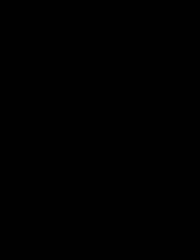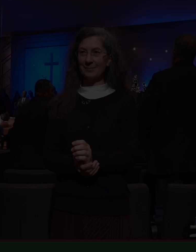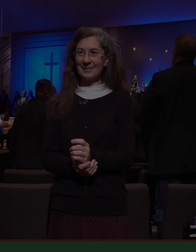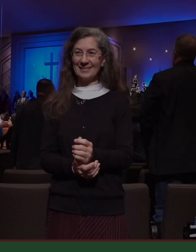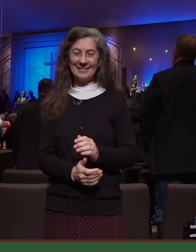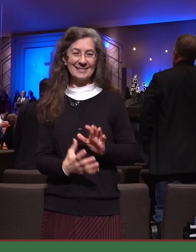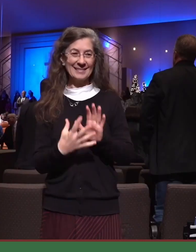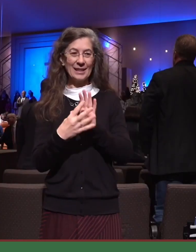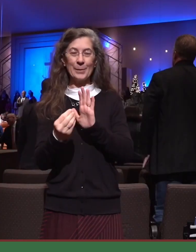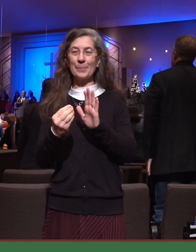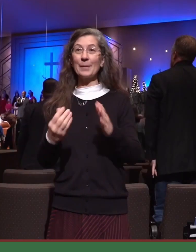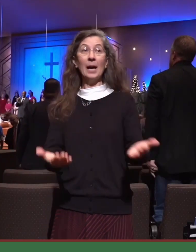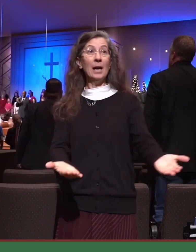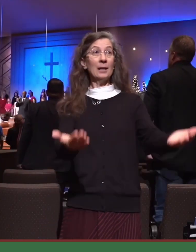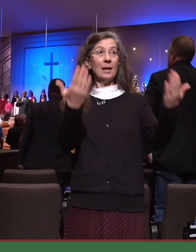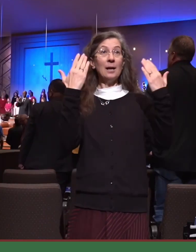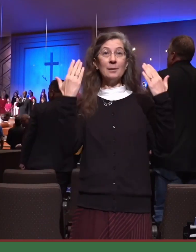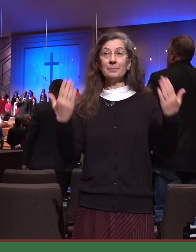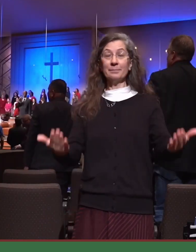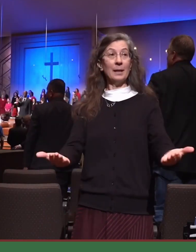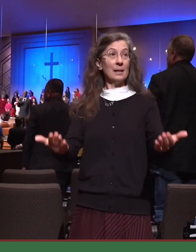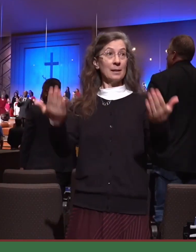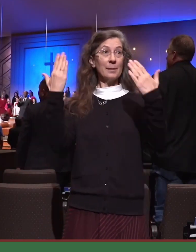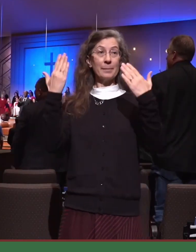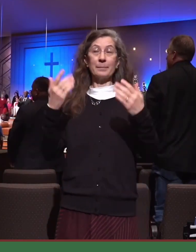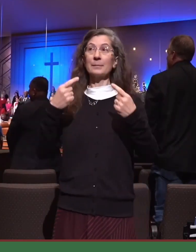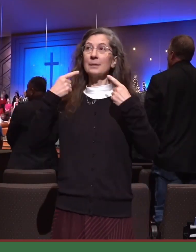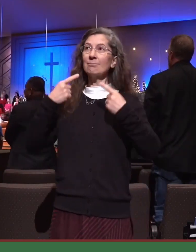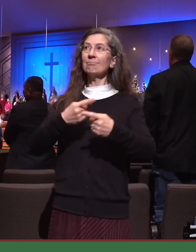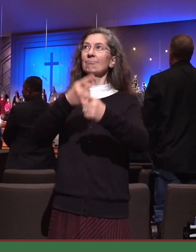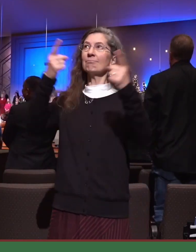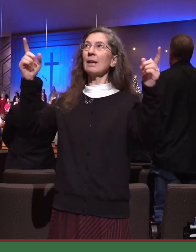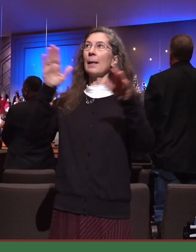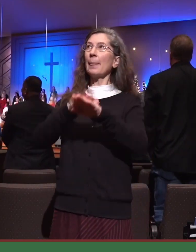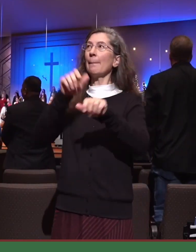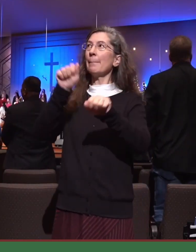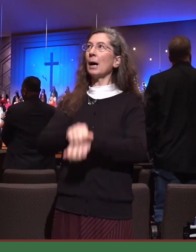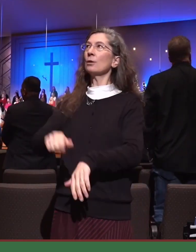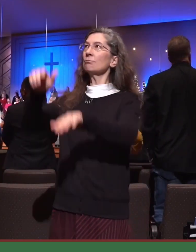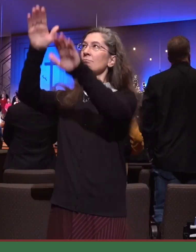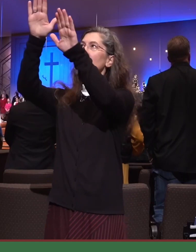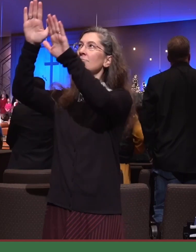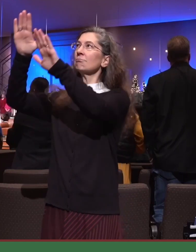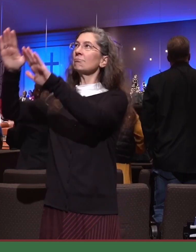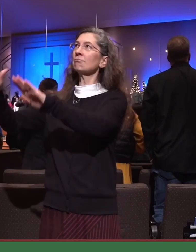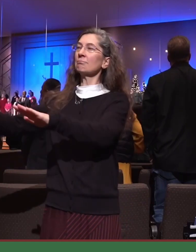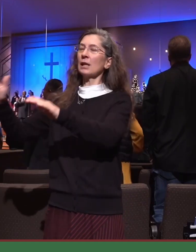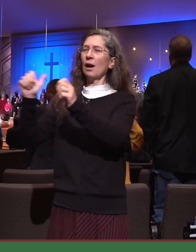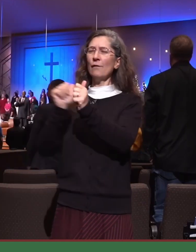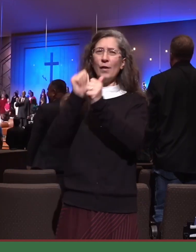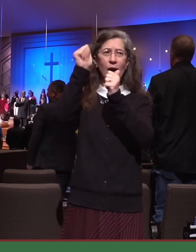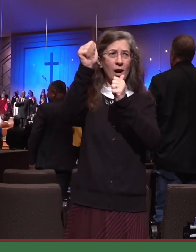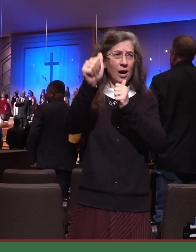Go, tell it on the mountain, over the hills and